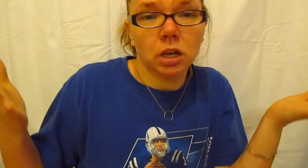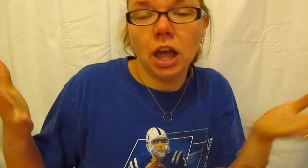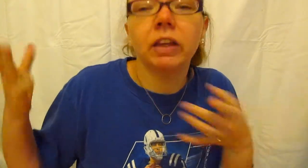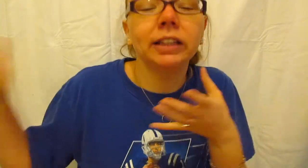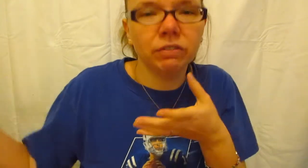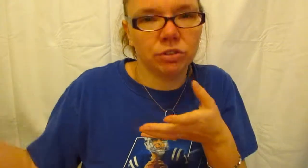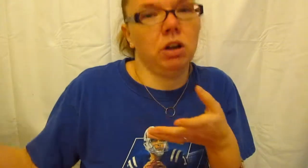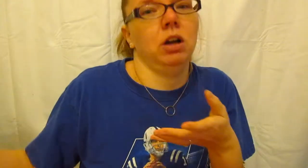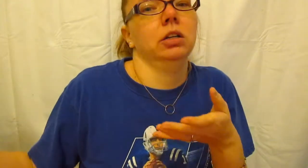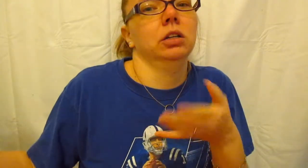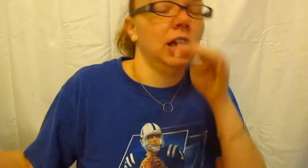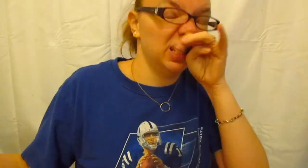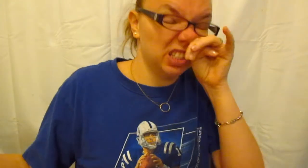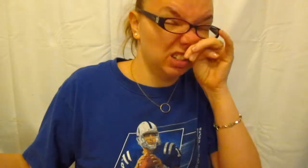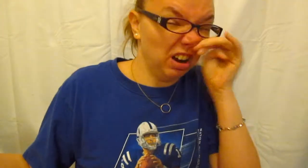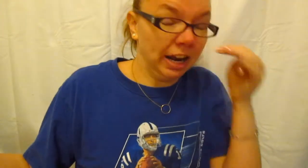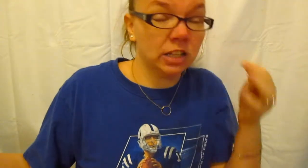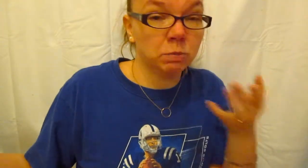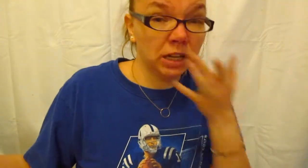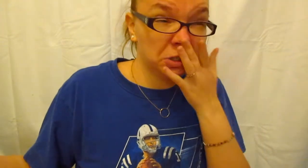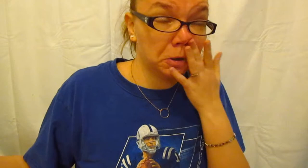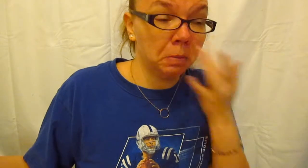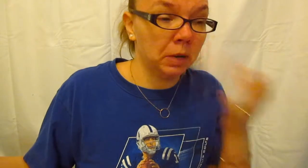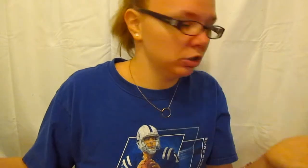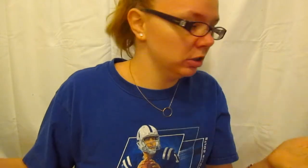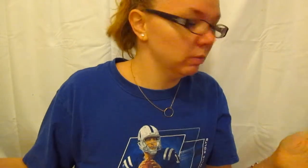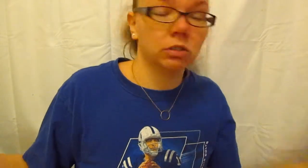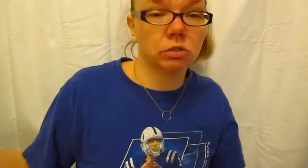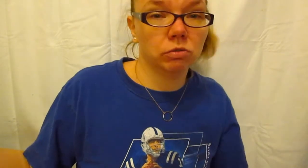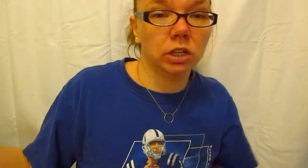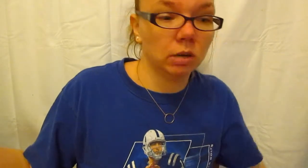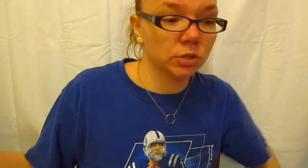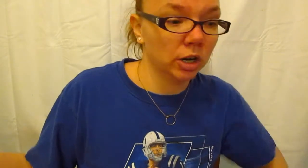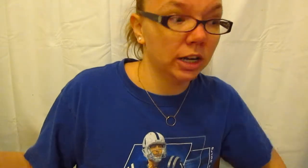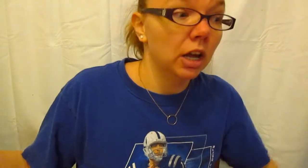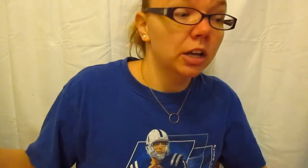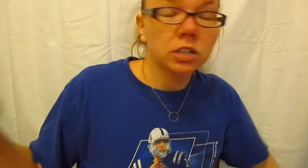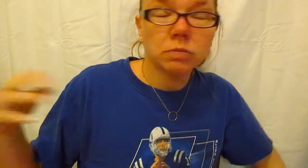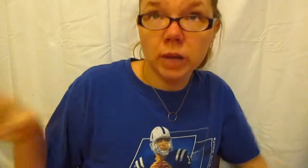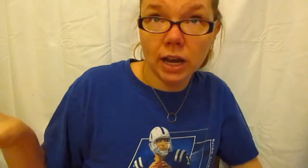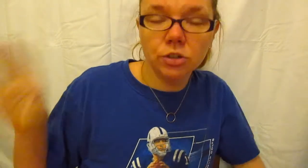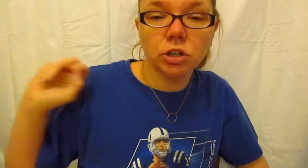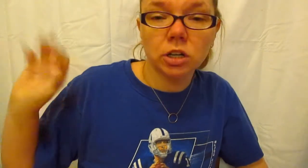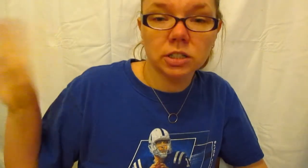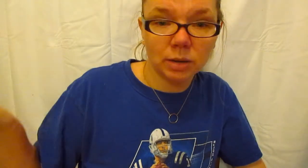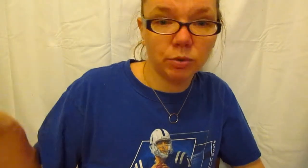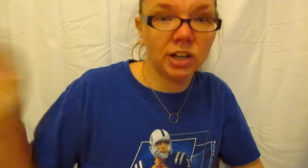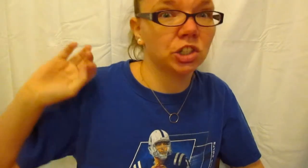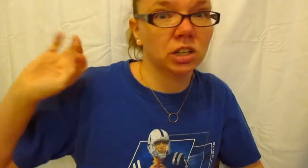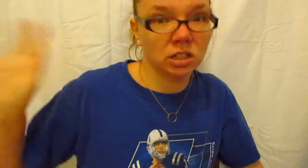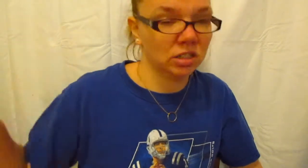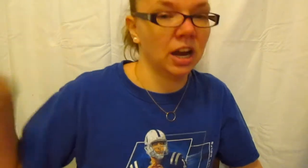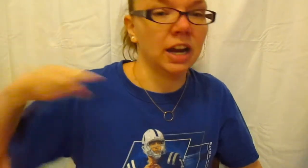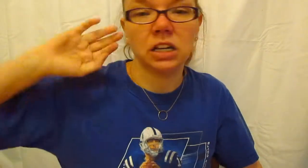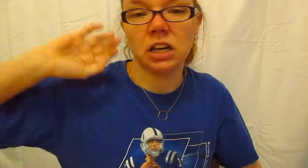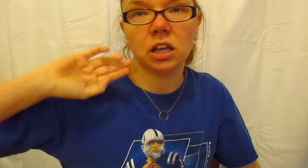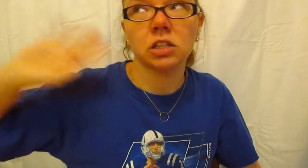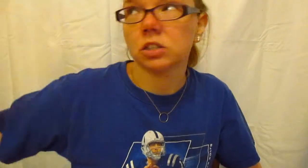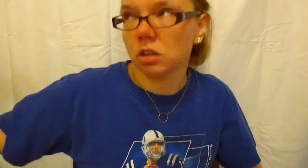And they leave their dog. And this dog has major major and my nose is running. I'm sorry. Major separation anxiety. And this is